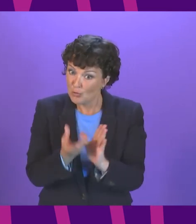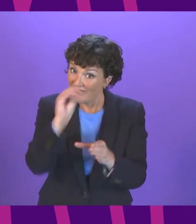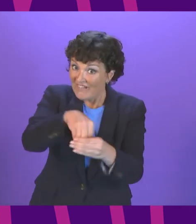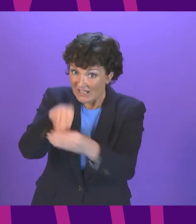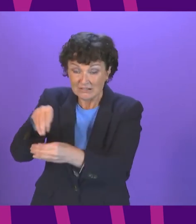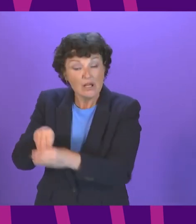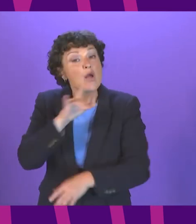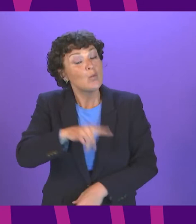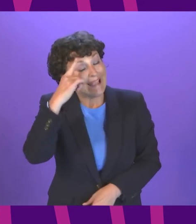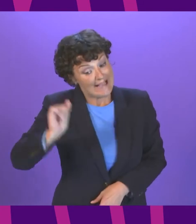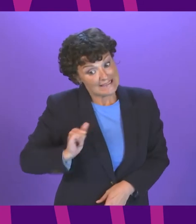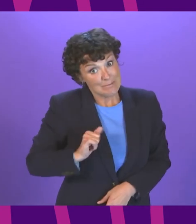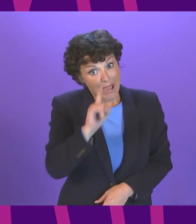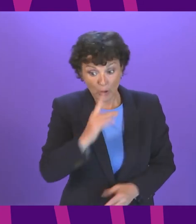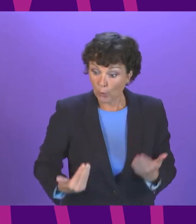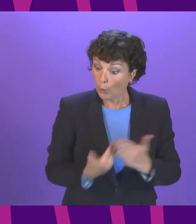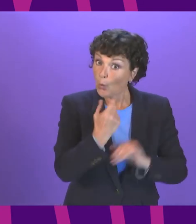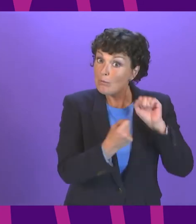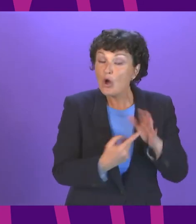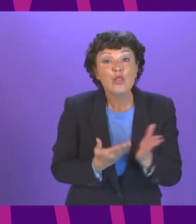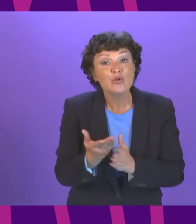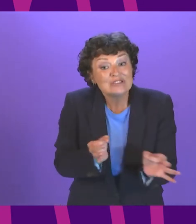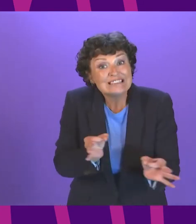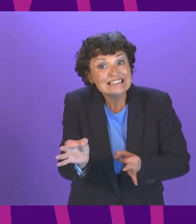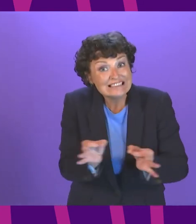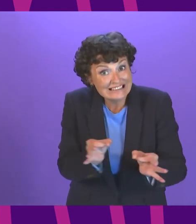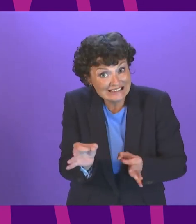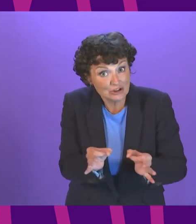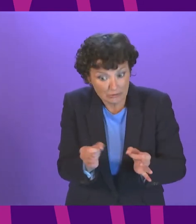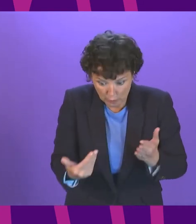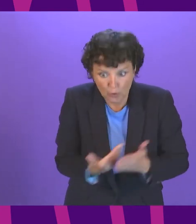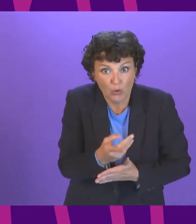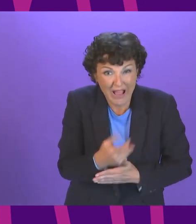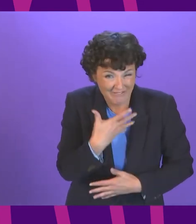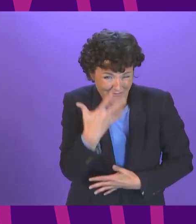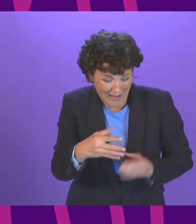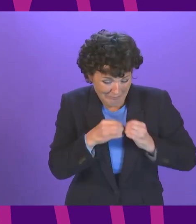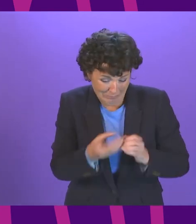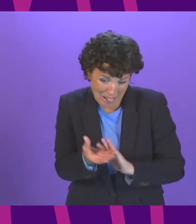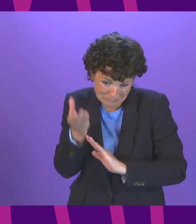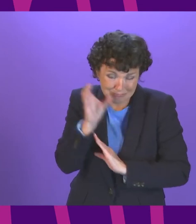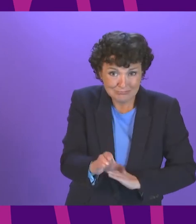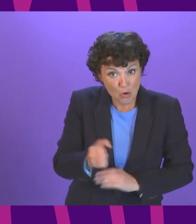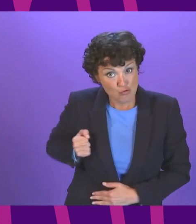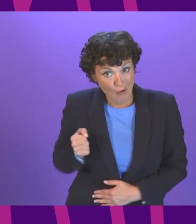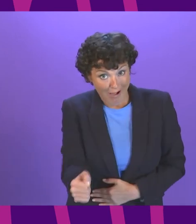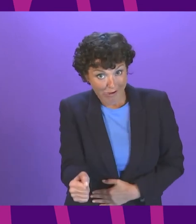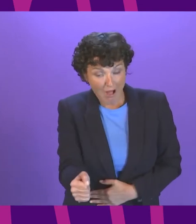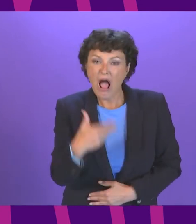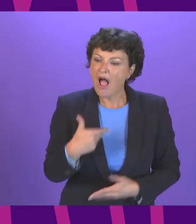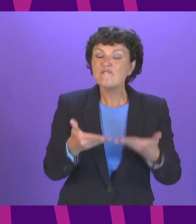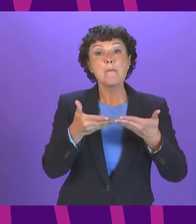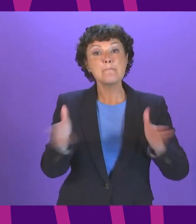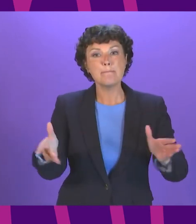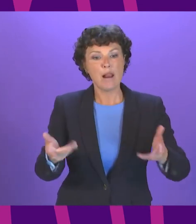Presiding Officer through the strategic transport projects review a step change £5 billion investment in rail with a public operator